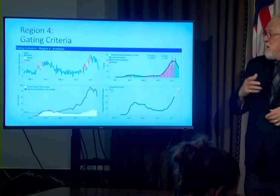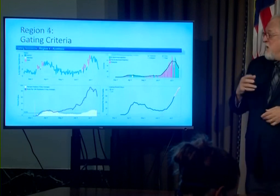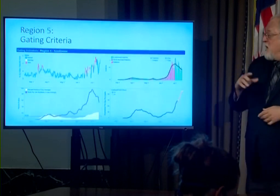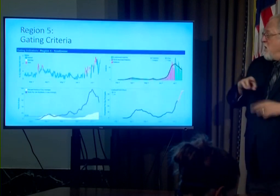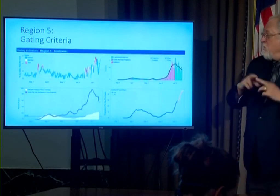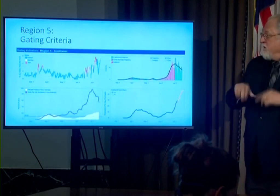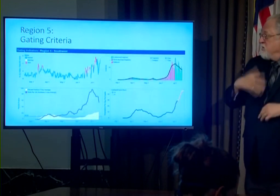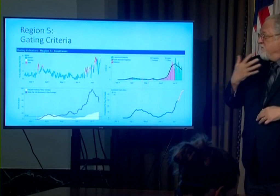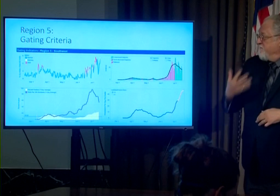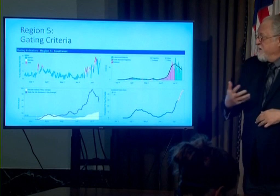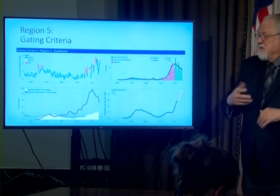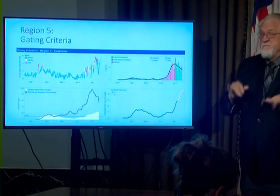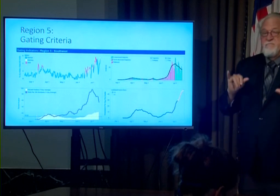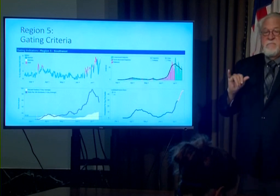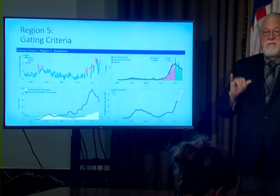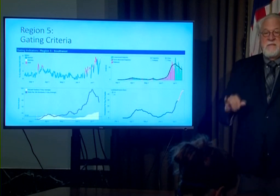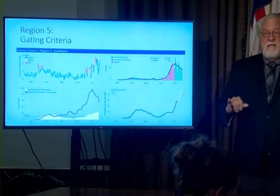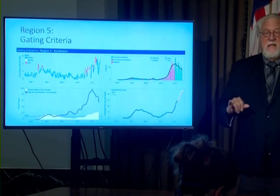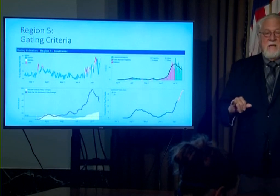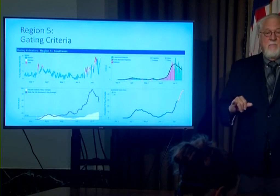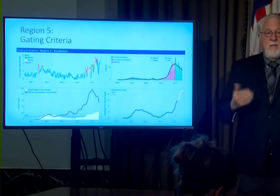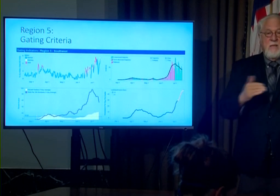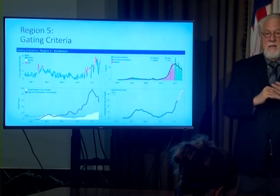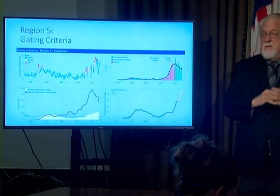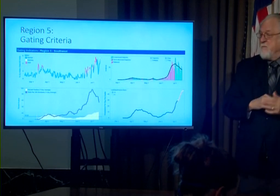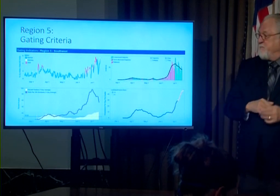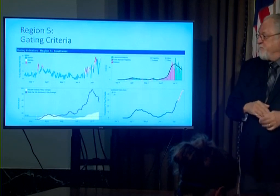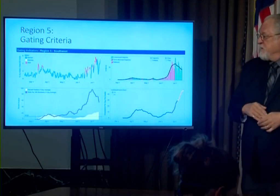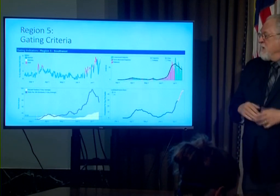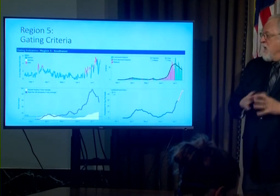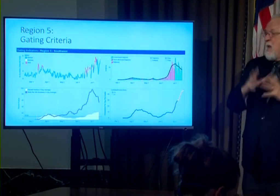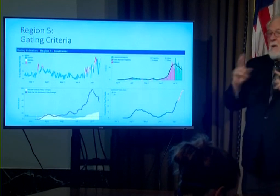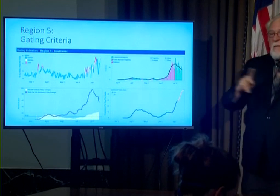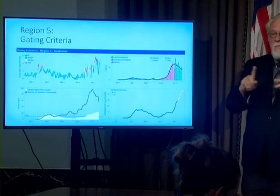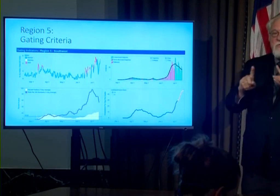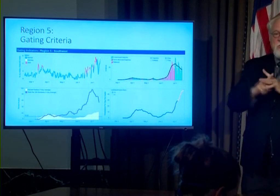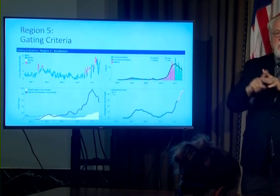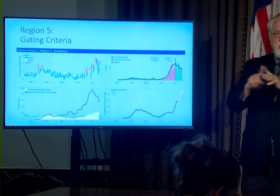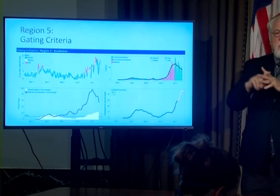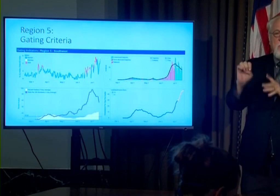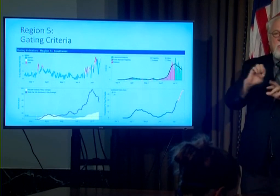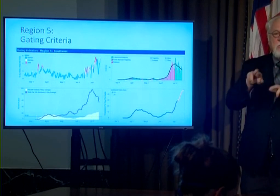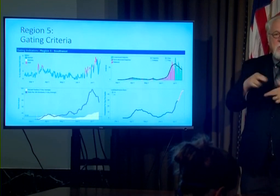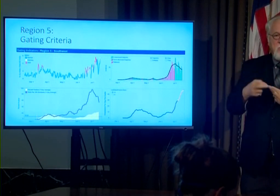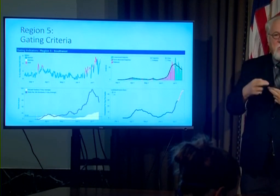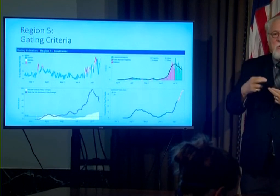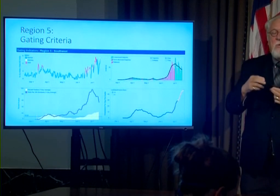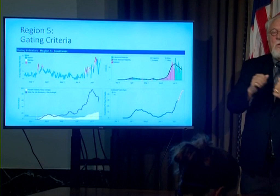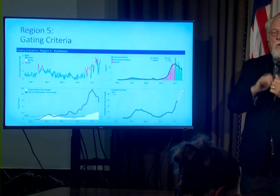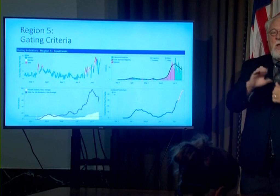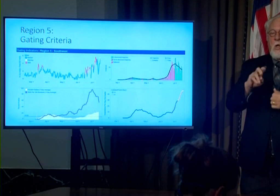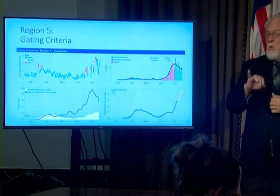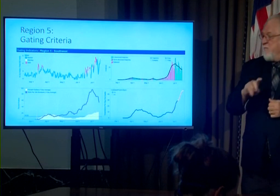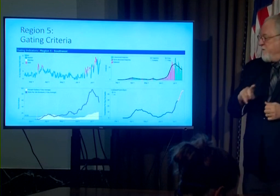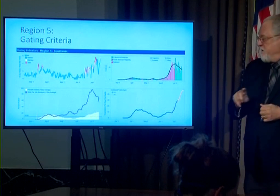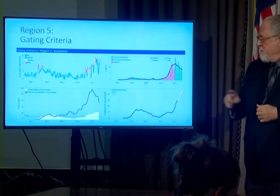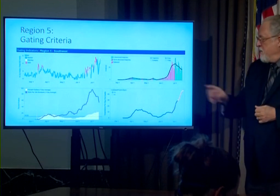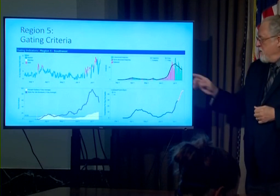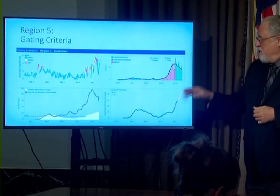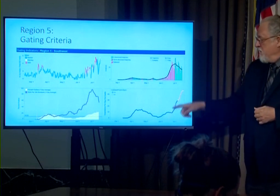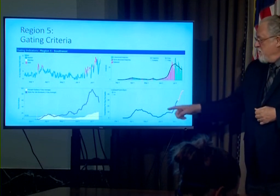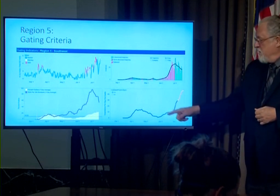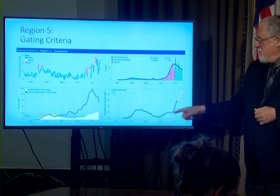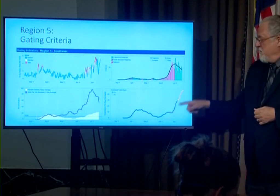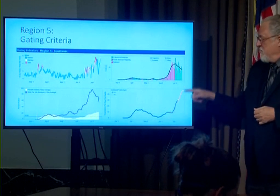region five we see the same pattern again a lot of people showing up to the emergency department with symptoms of COVID that's translating into a higher